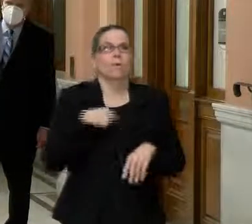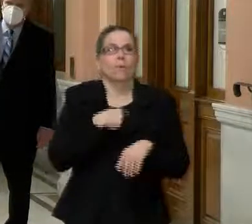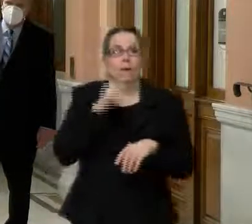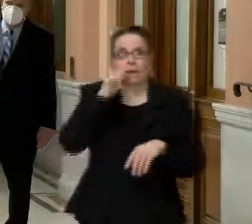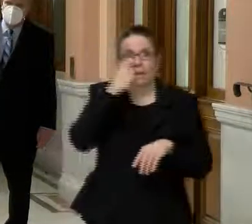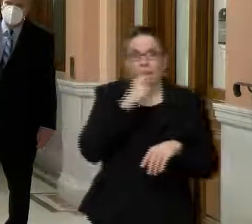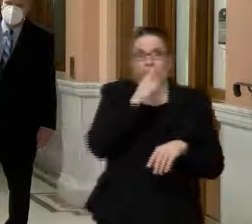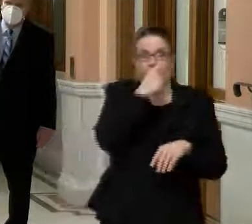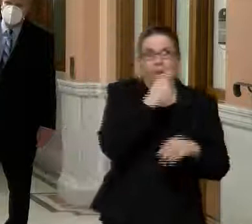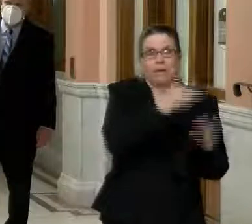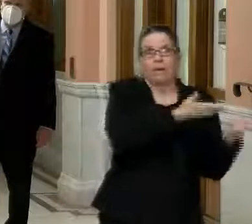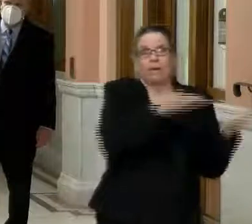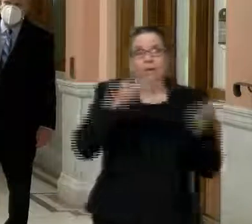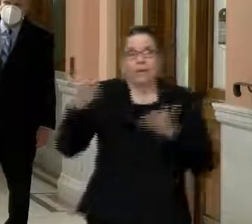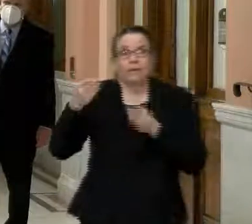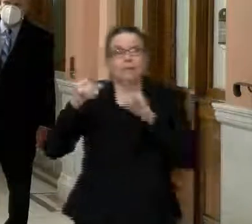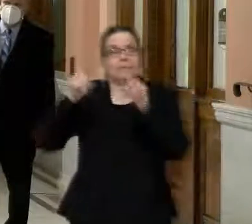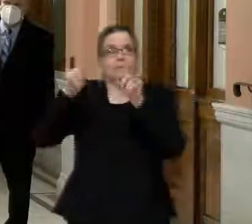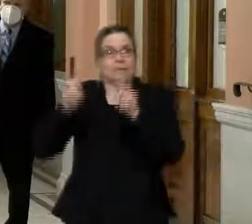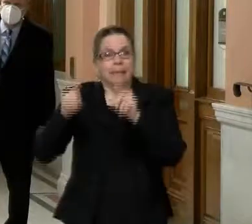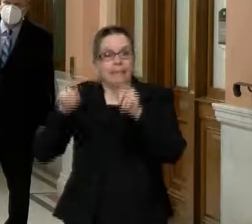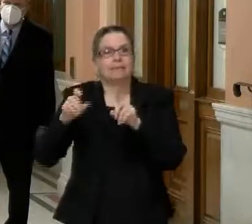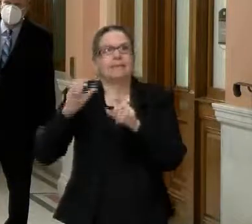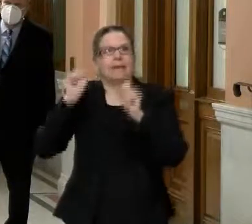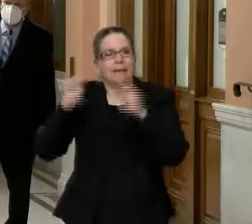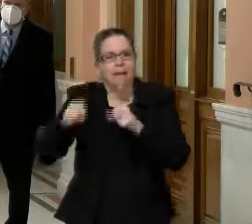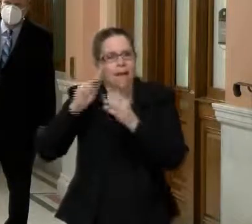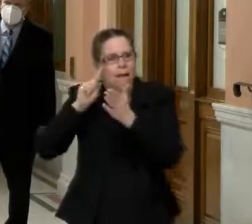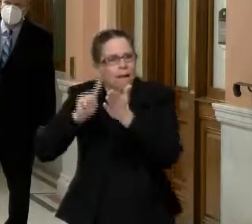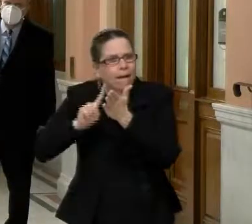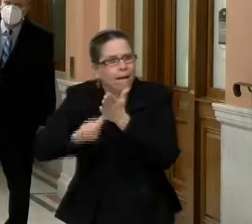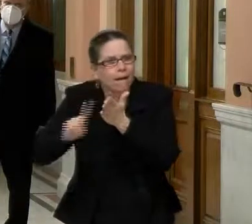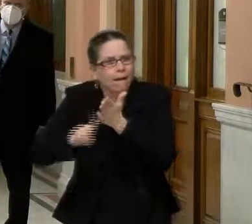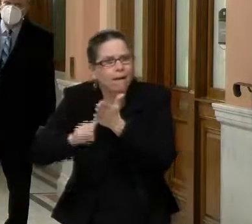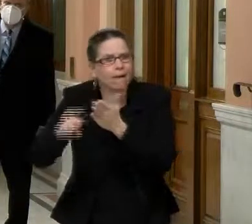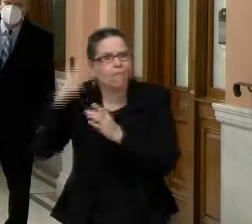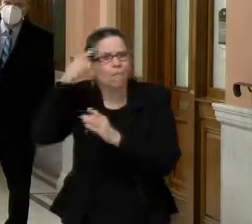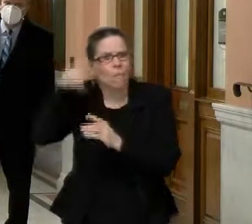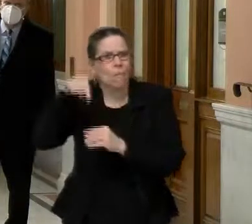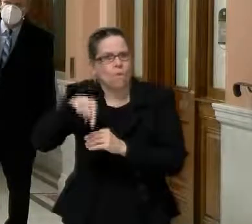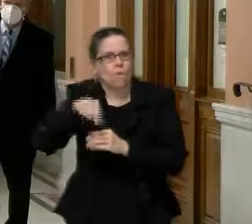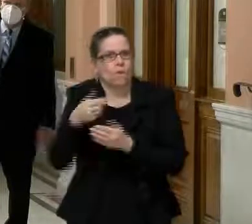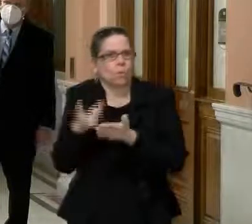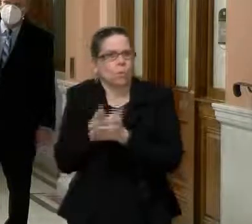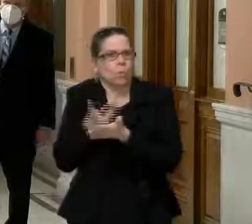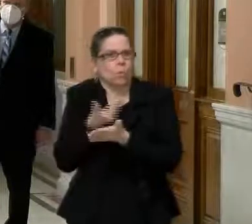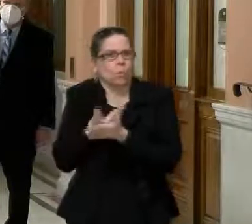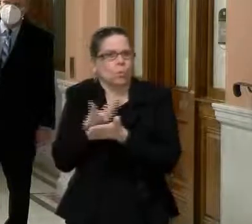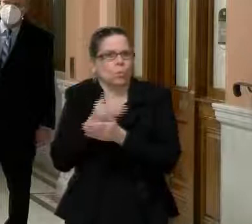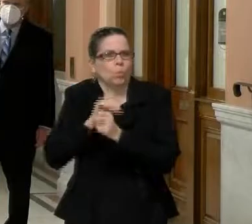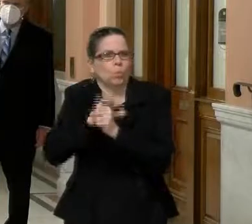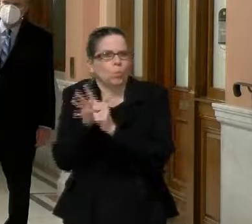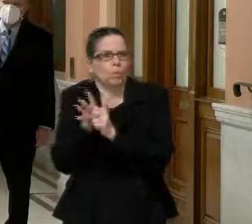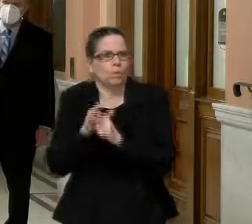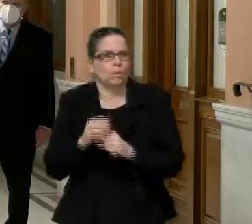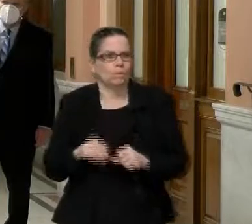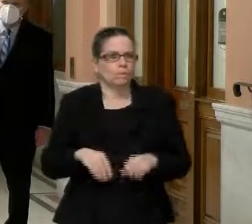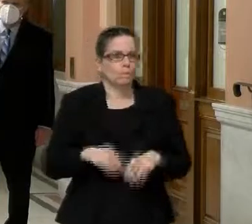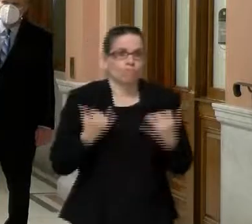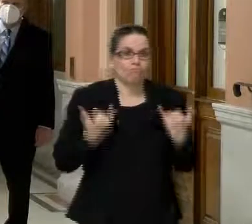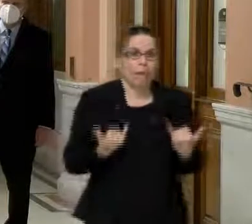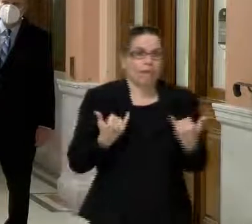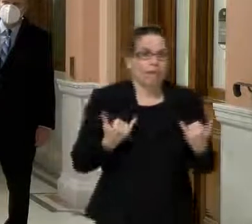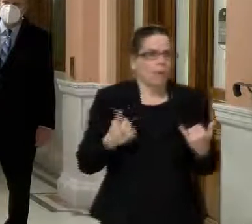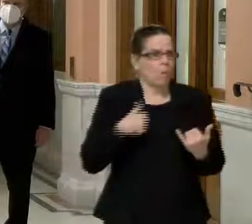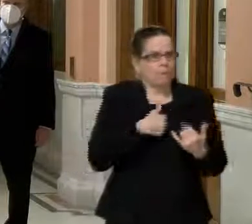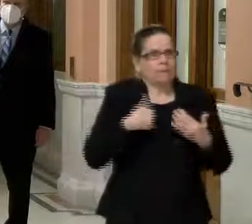and access them to test for this special strain. And that, that mechanism is getting, uh, fine-tuned by